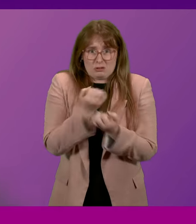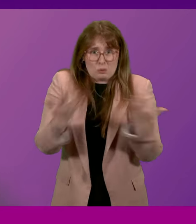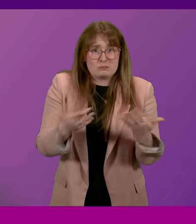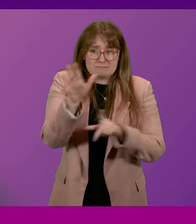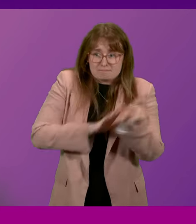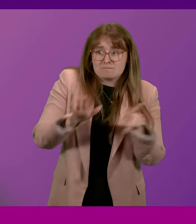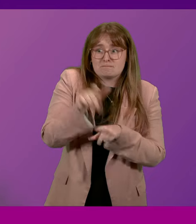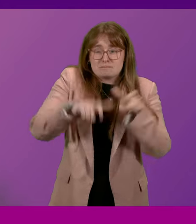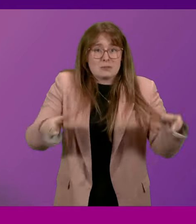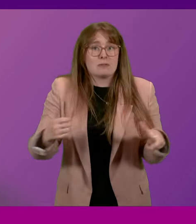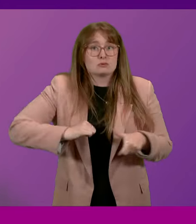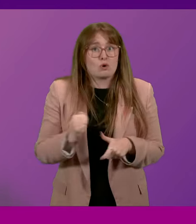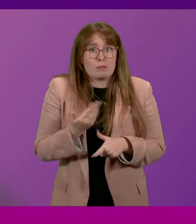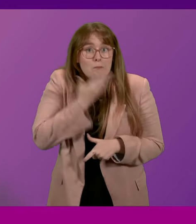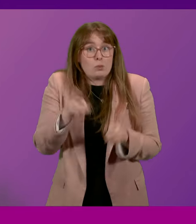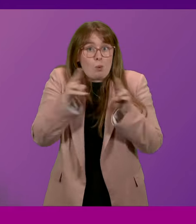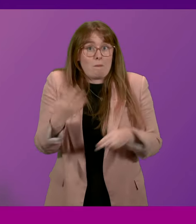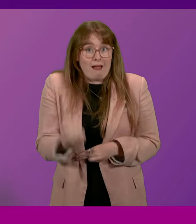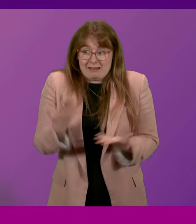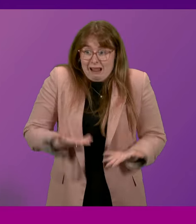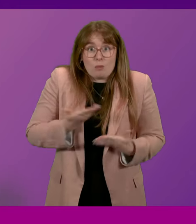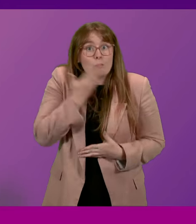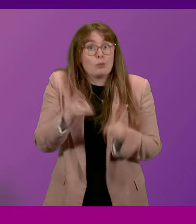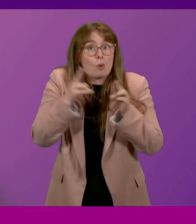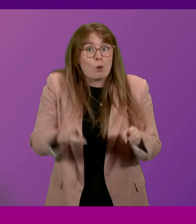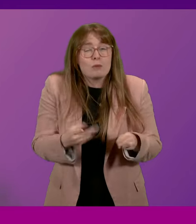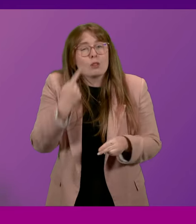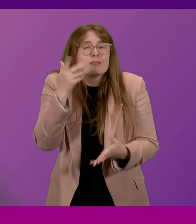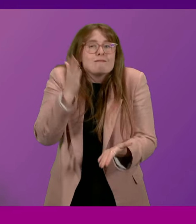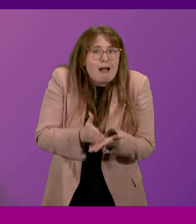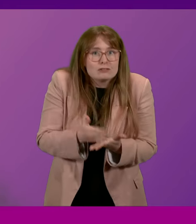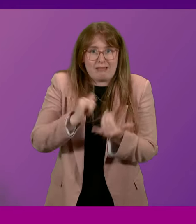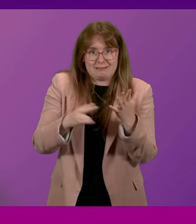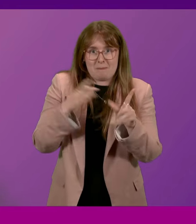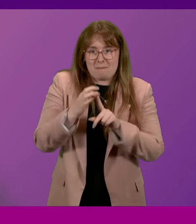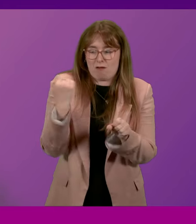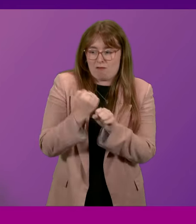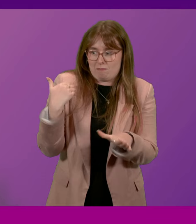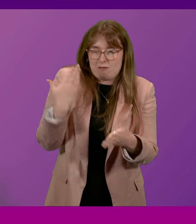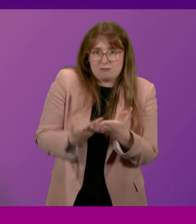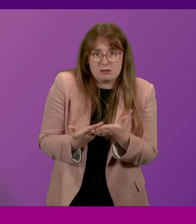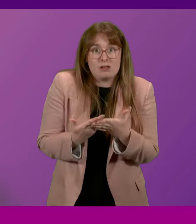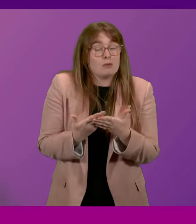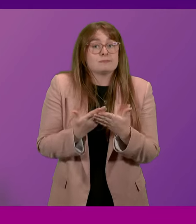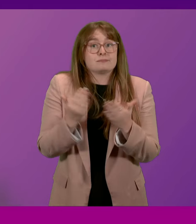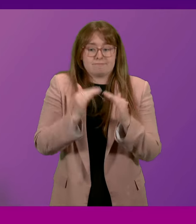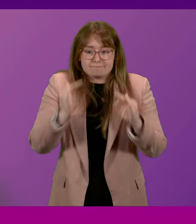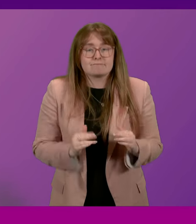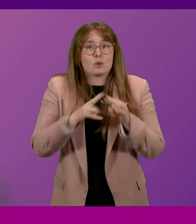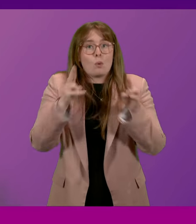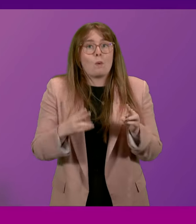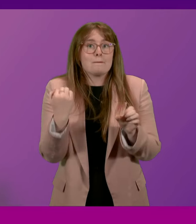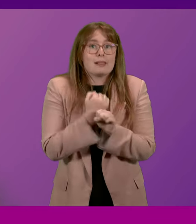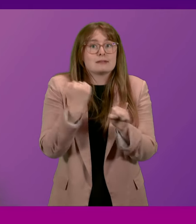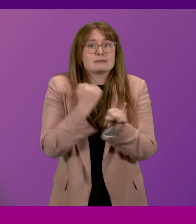facing homelessness as we speak. Let's look at the facts. Under this SNP government, we have the lowest levels of home building by housing